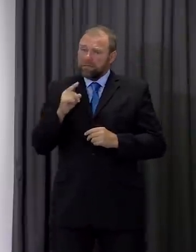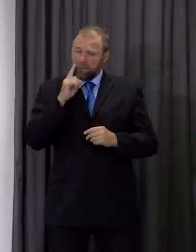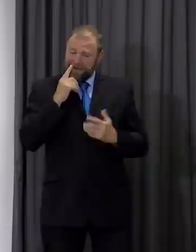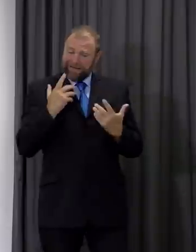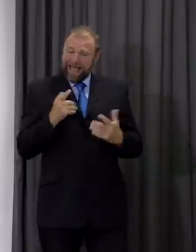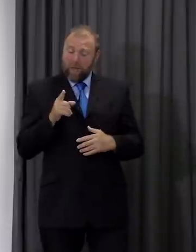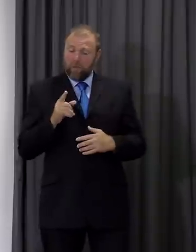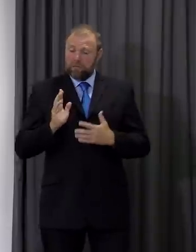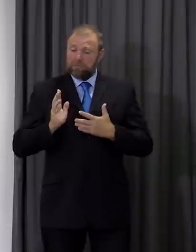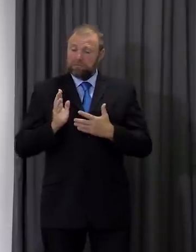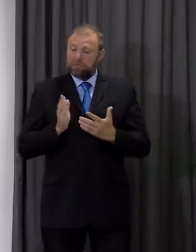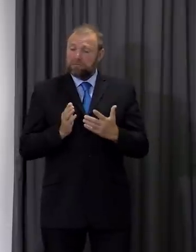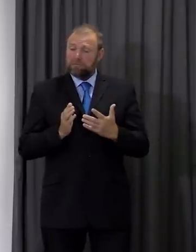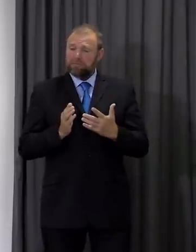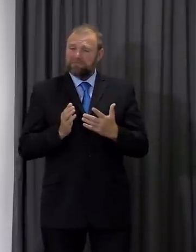late